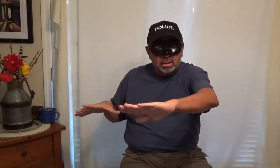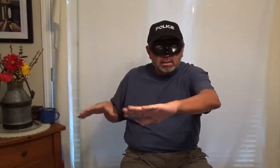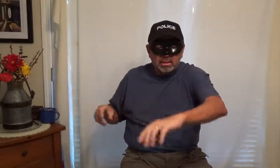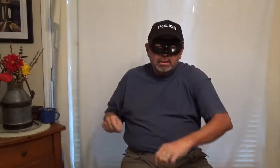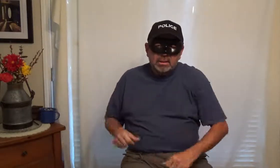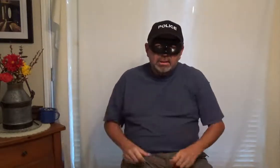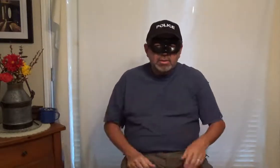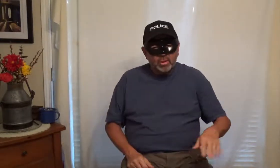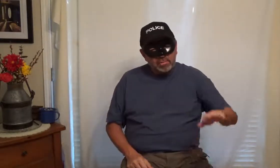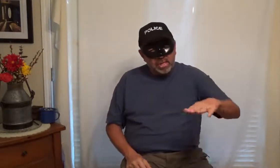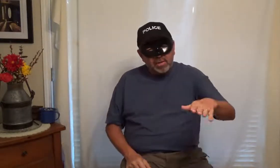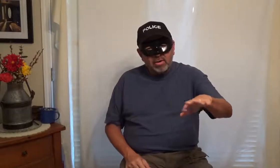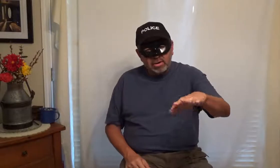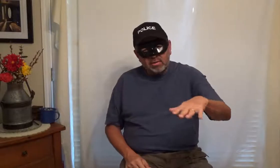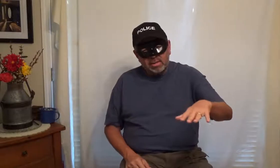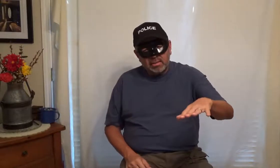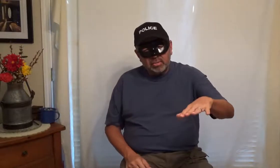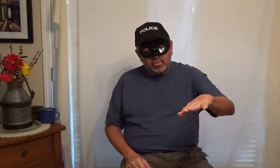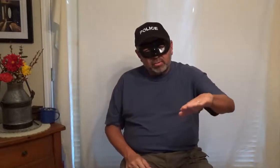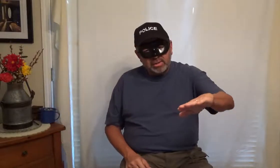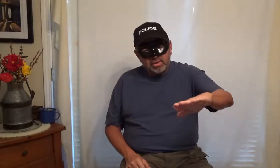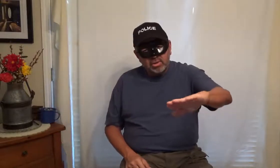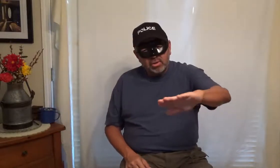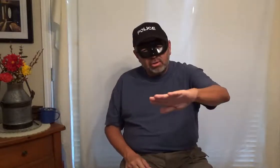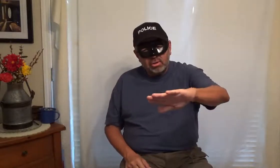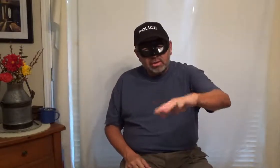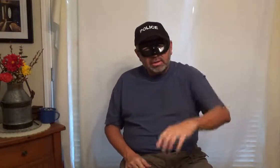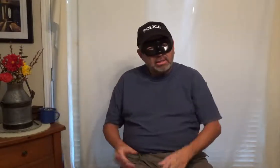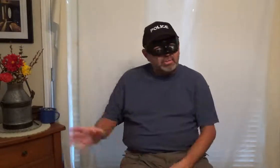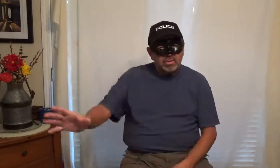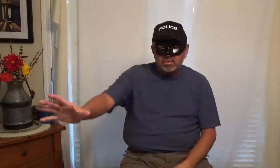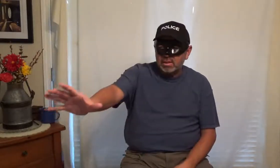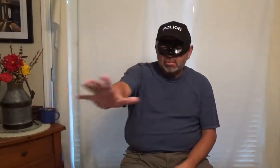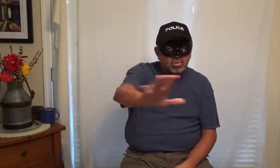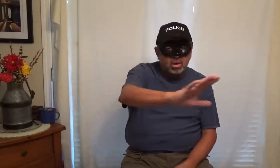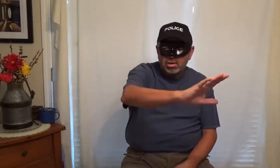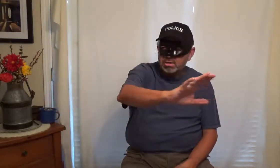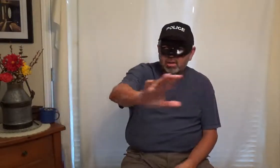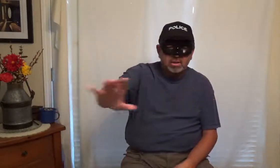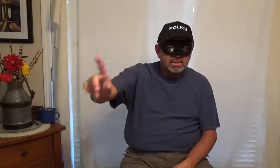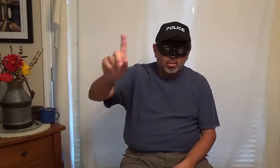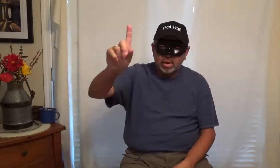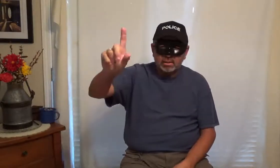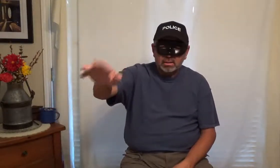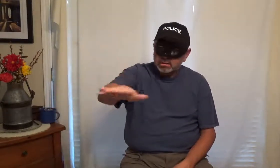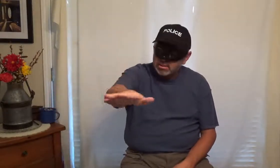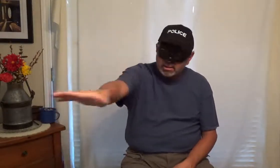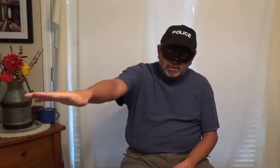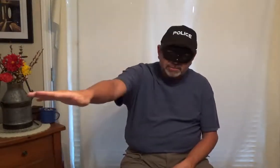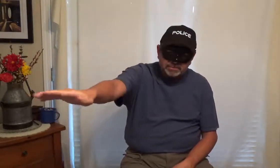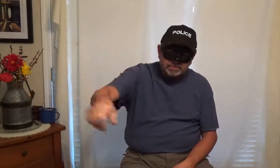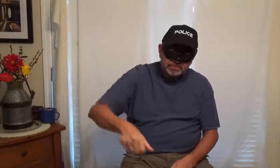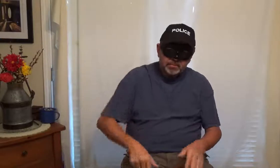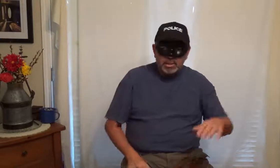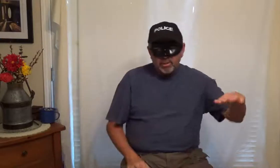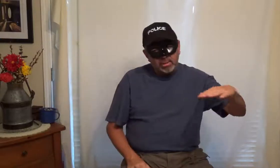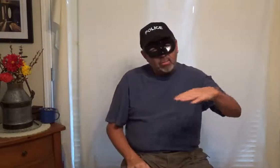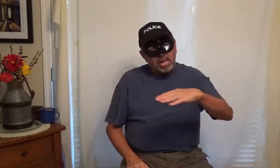so we come down there you know and we make the turn not too many there was no cars in the park except one sitting there we come around